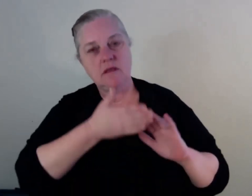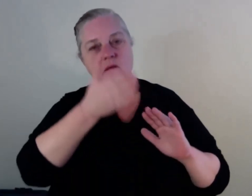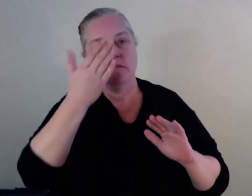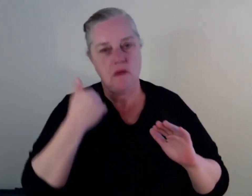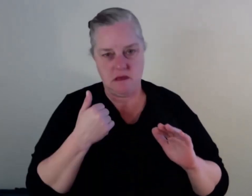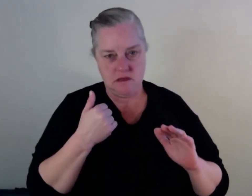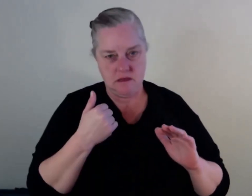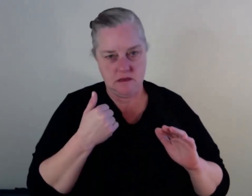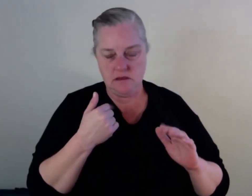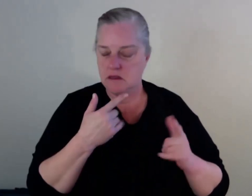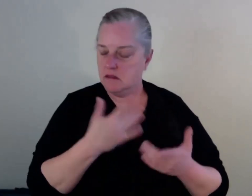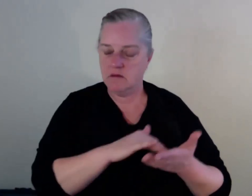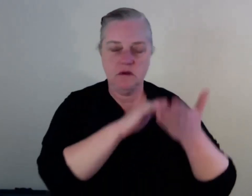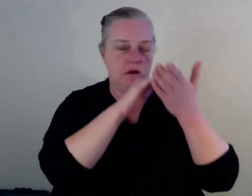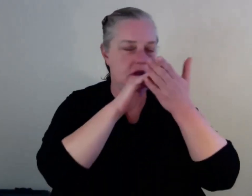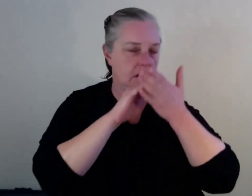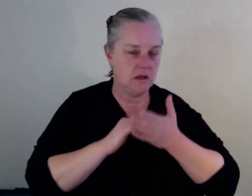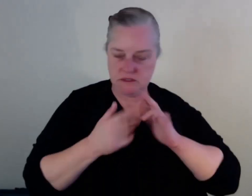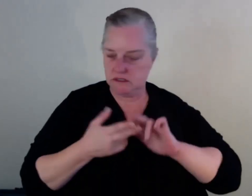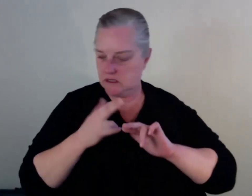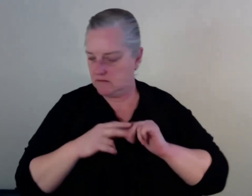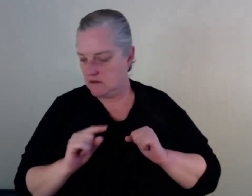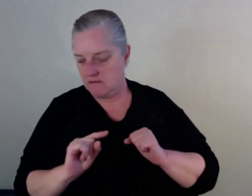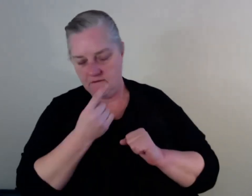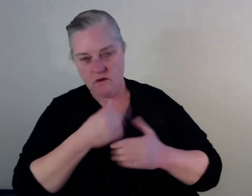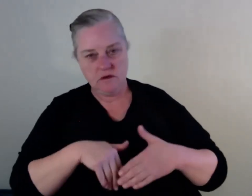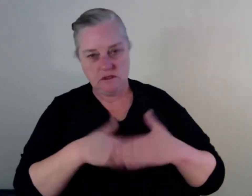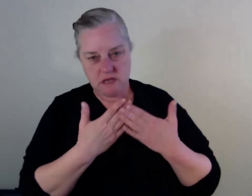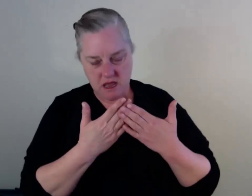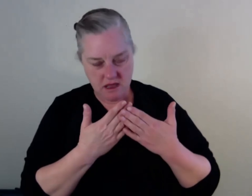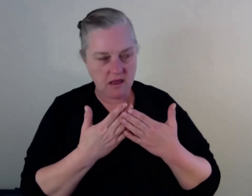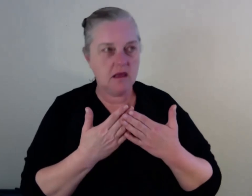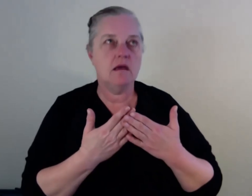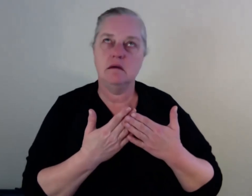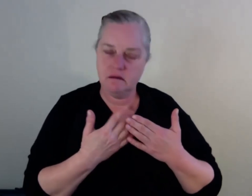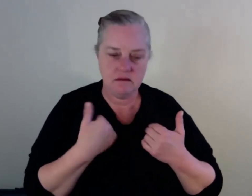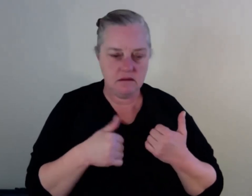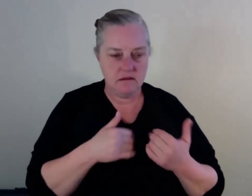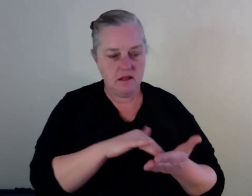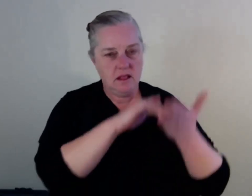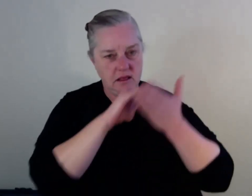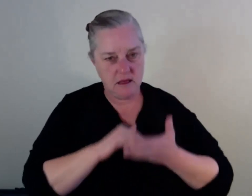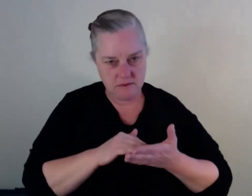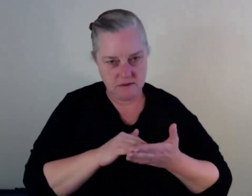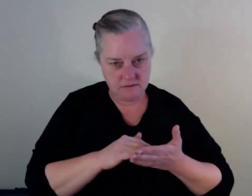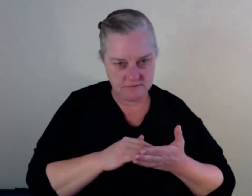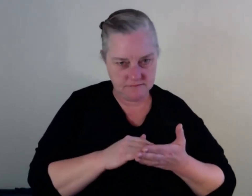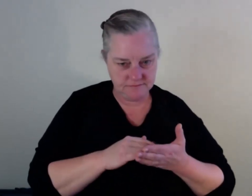at a treatment facility, someone that knows the ropes, someone that can hold their hands and walk them through it. So, I think that